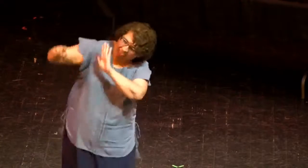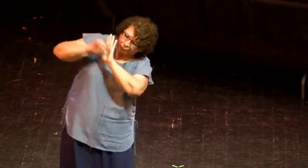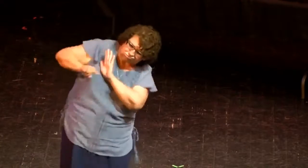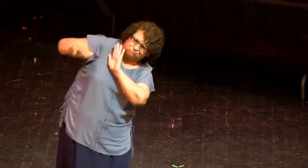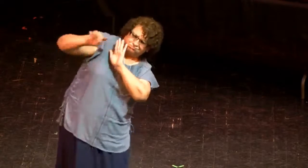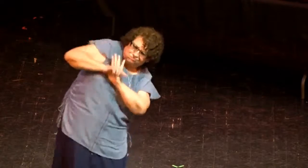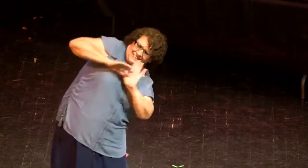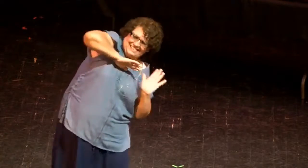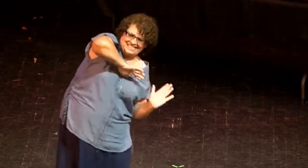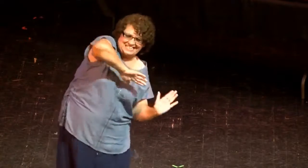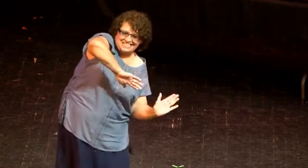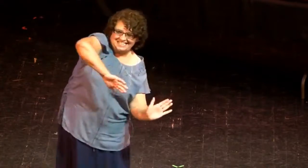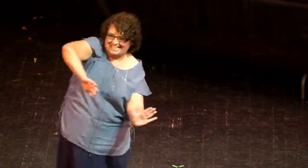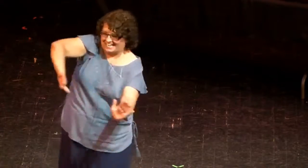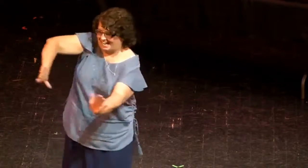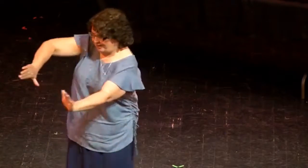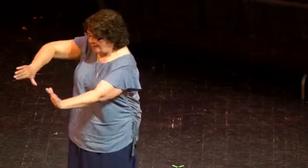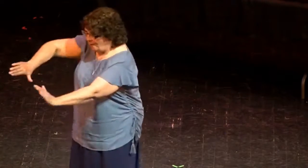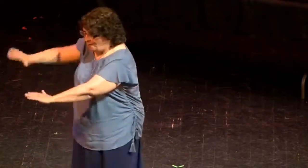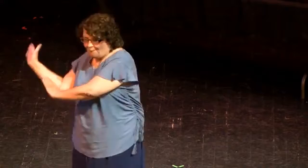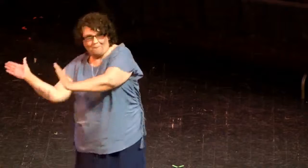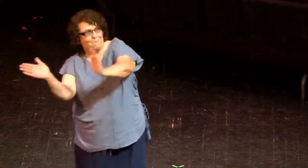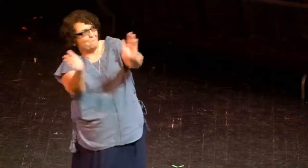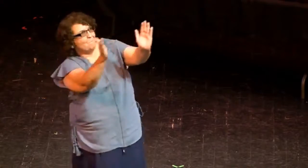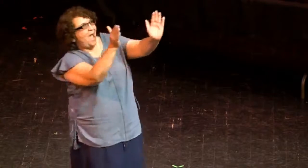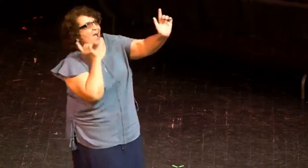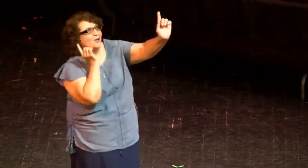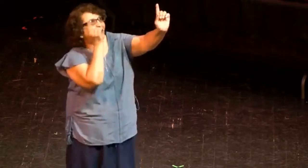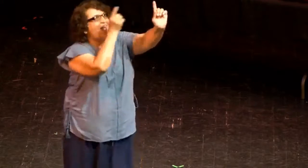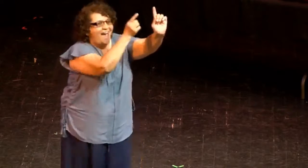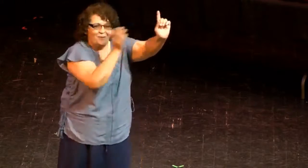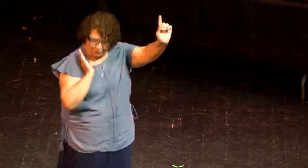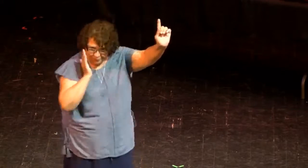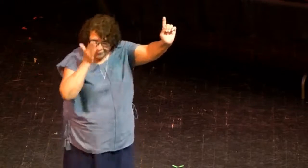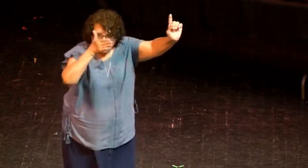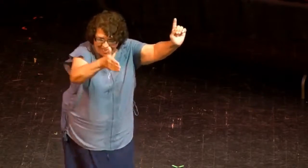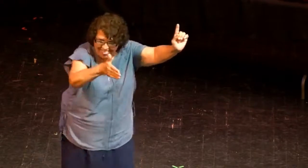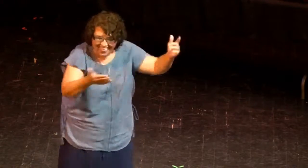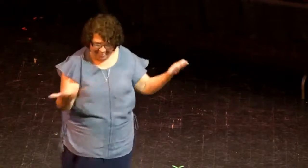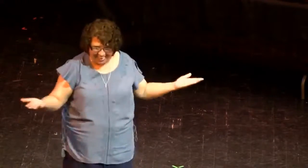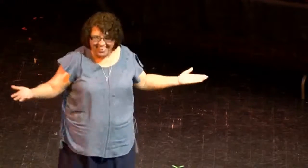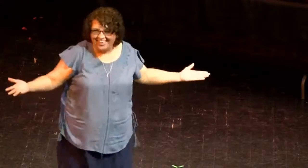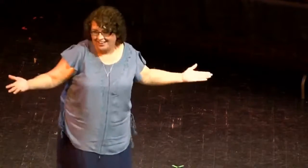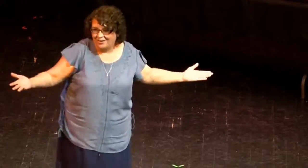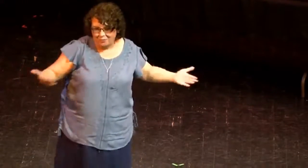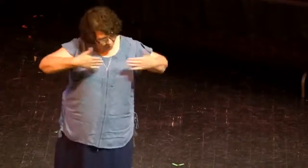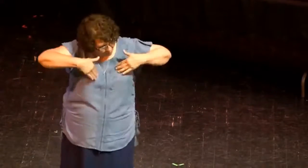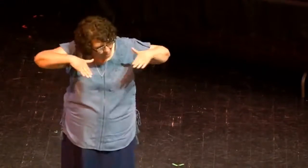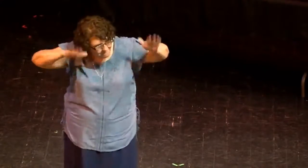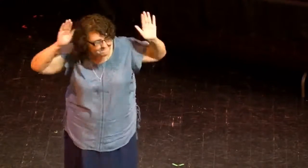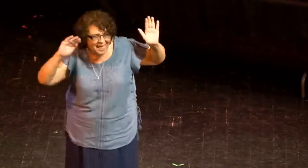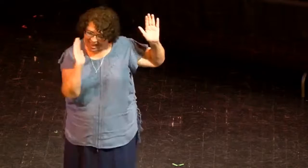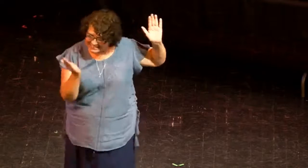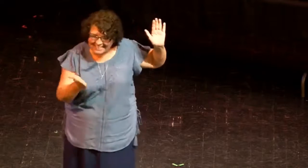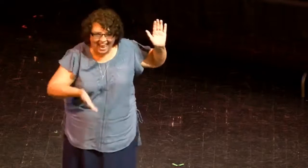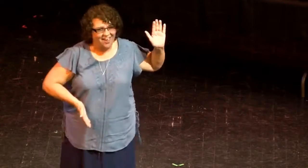then I'll stand back then And I'll